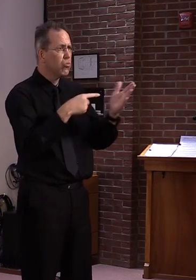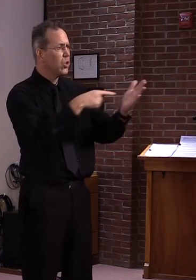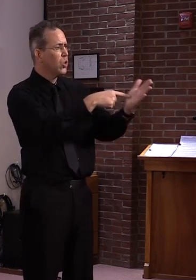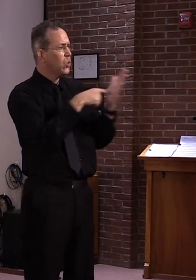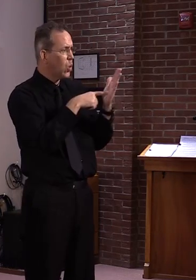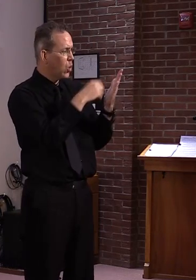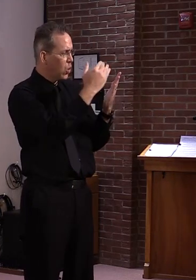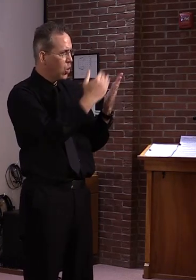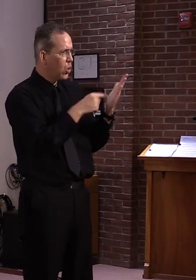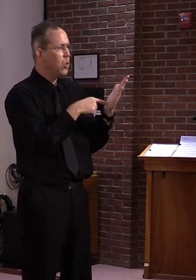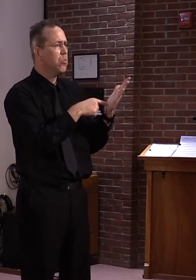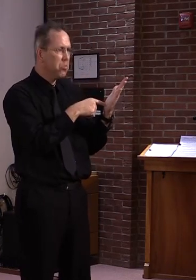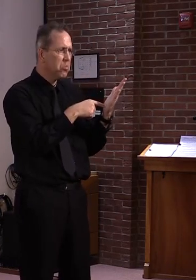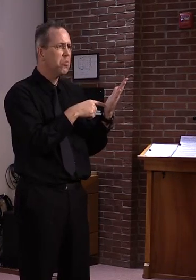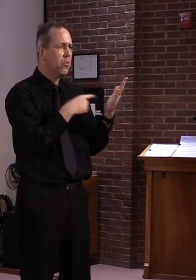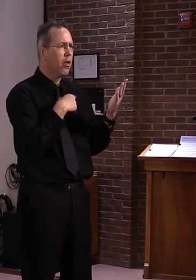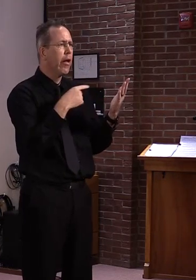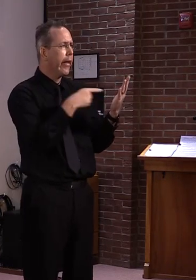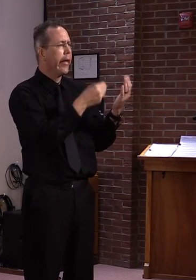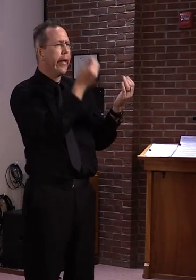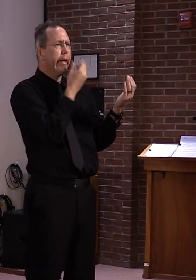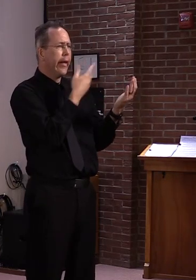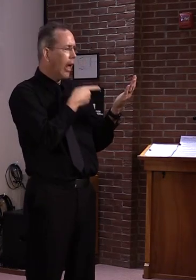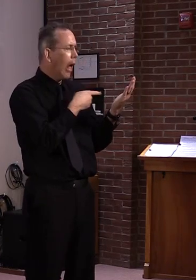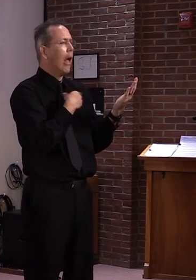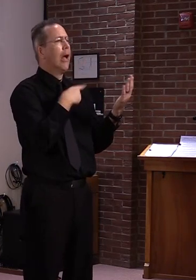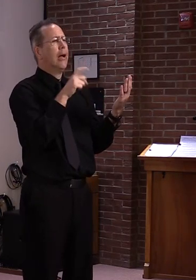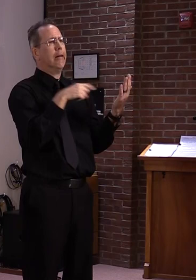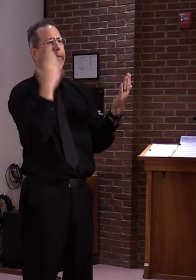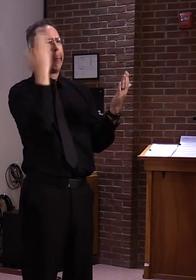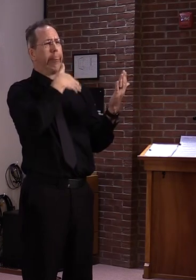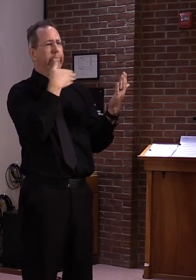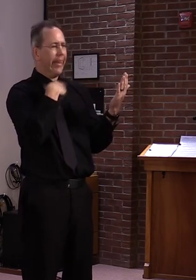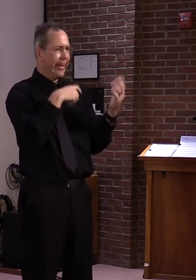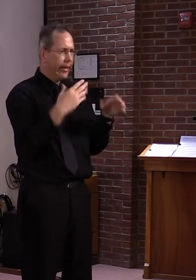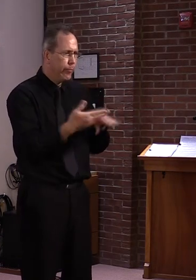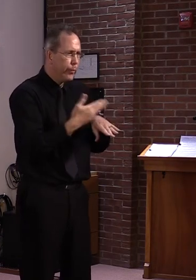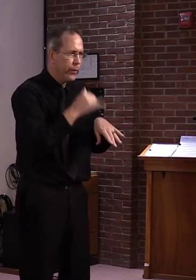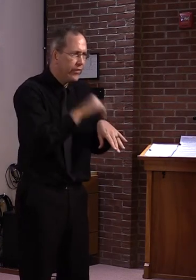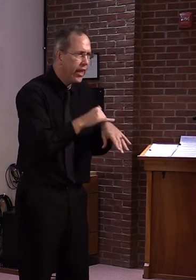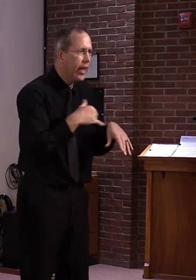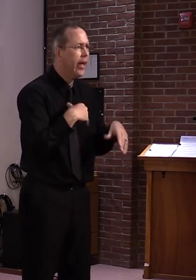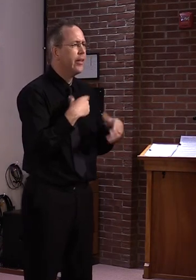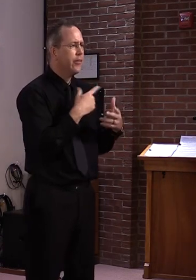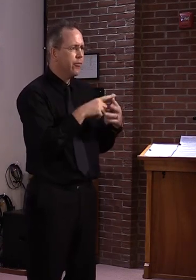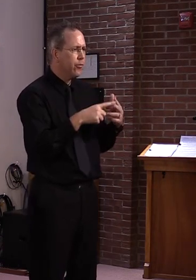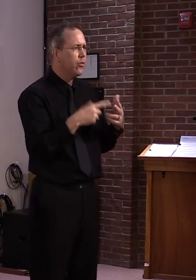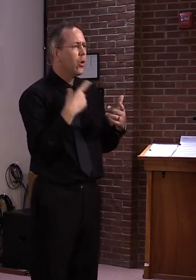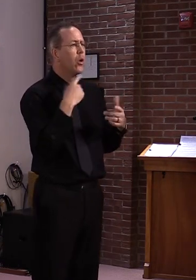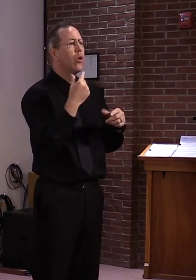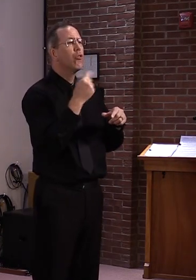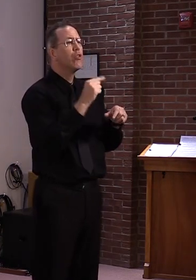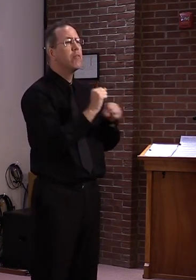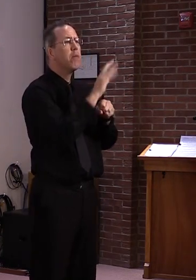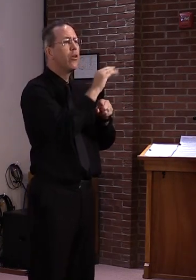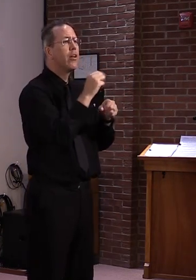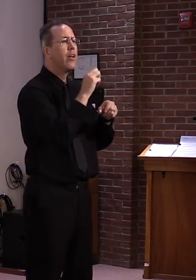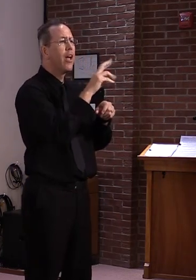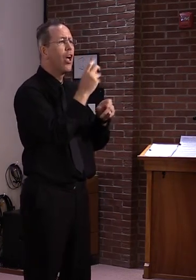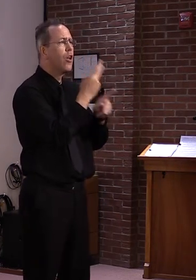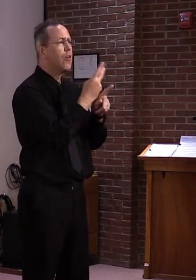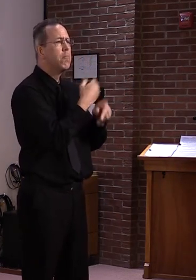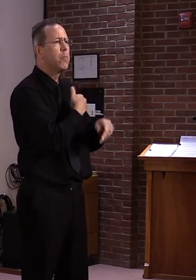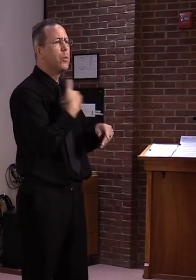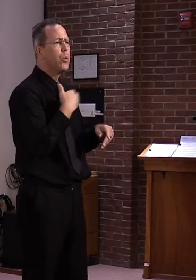the two recommendations were to the Green Mountain Care Board and not to the agency. I understand it's going to be a series of